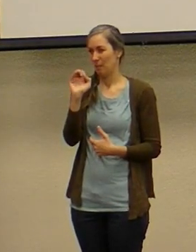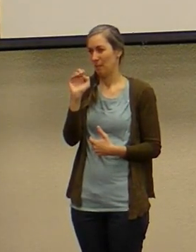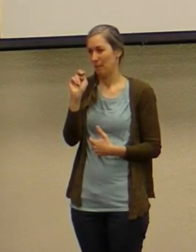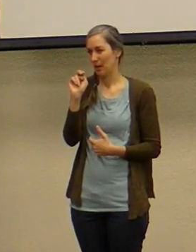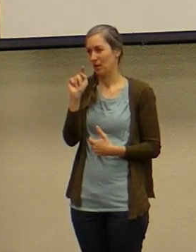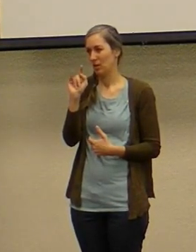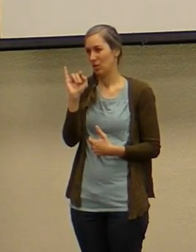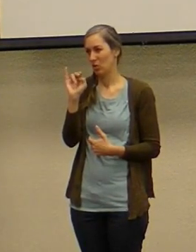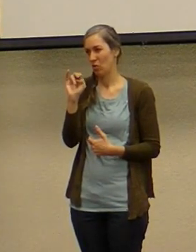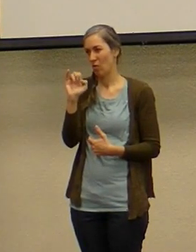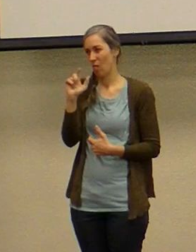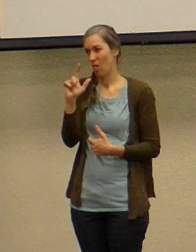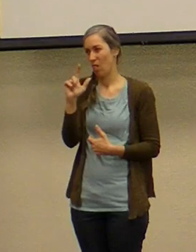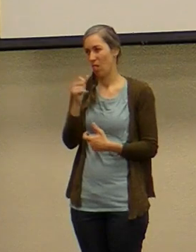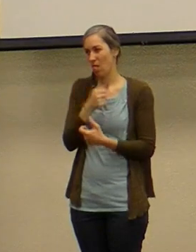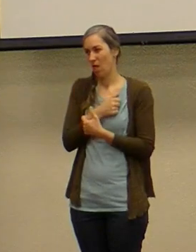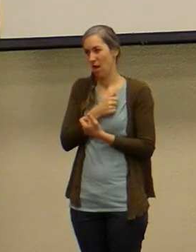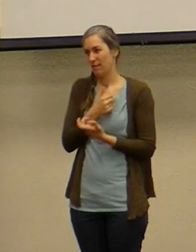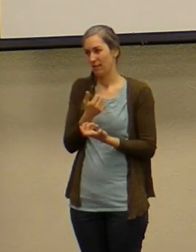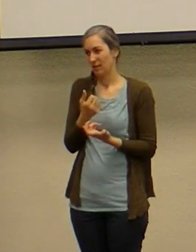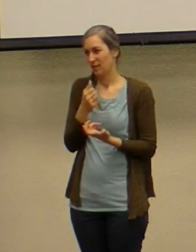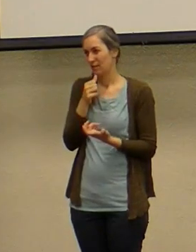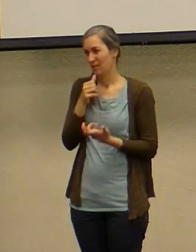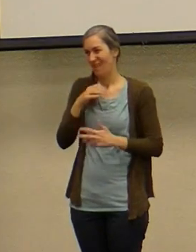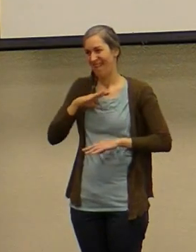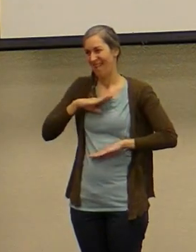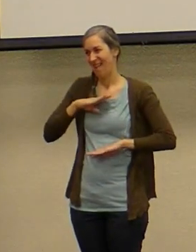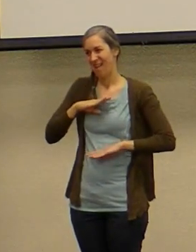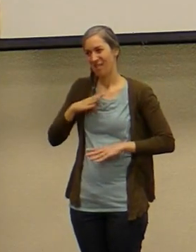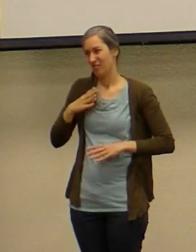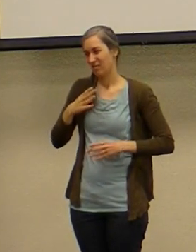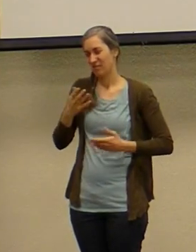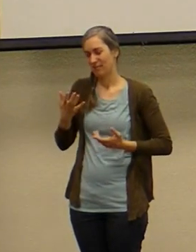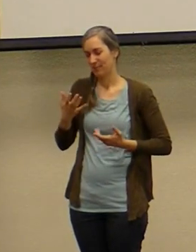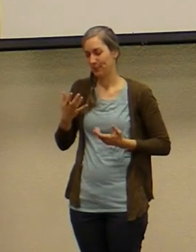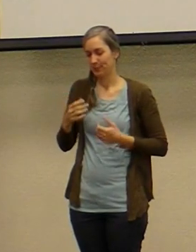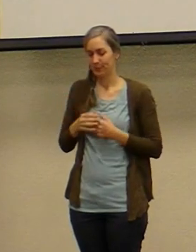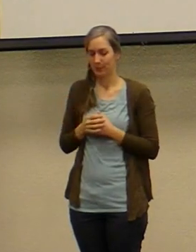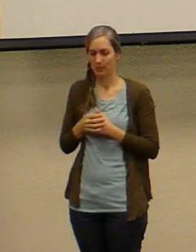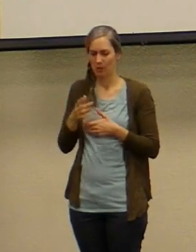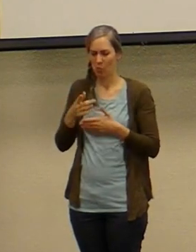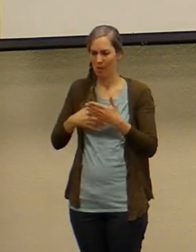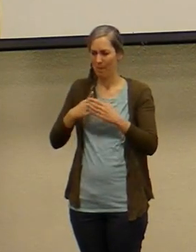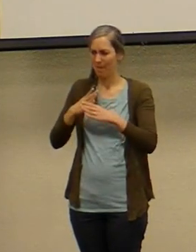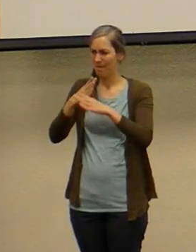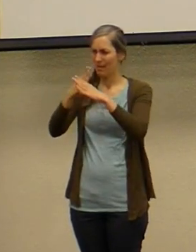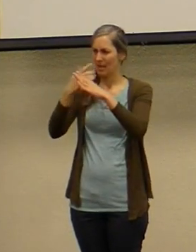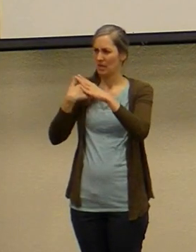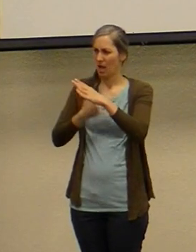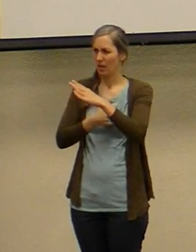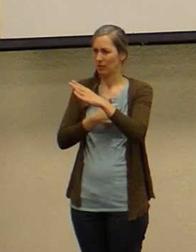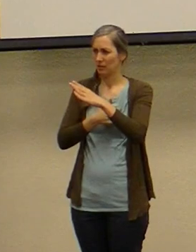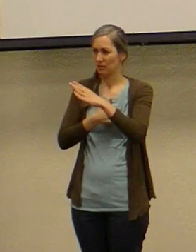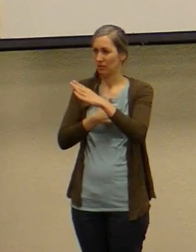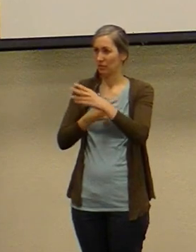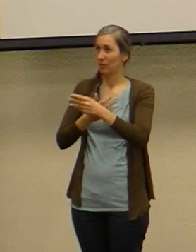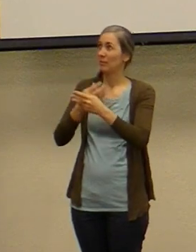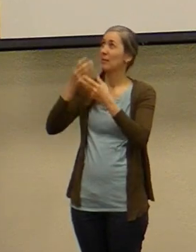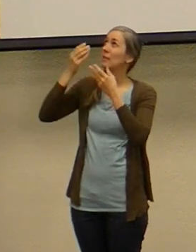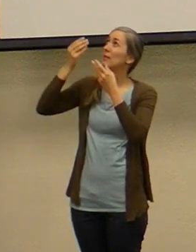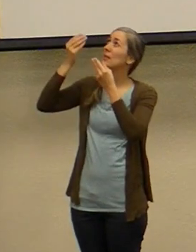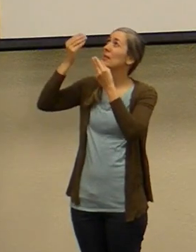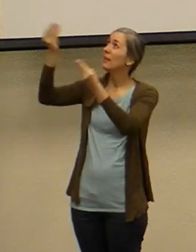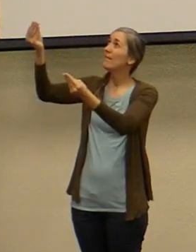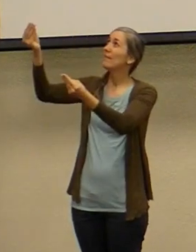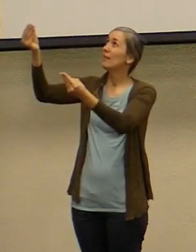so what stops us from loving god with everything what stops us from giving god the